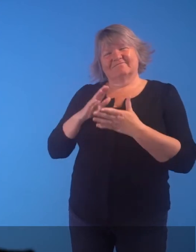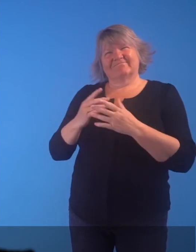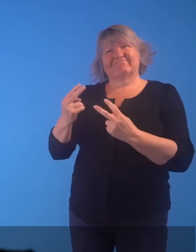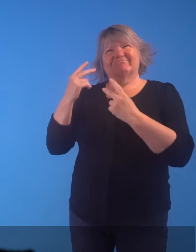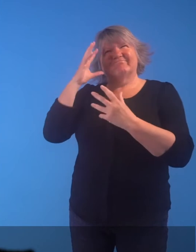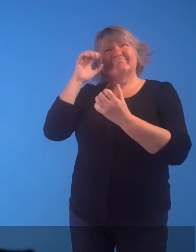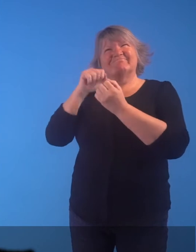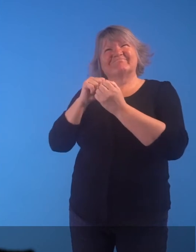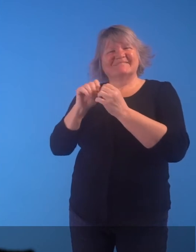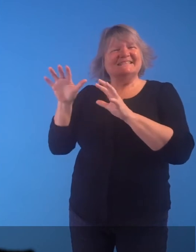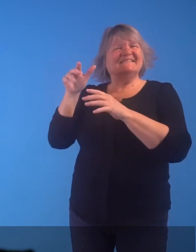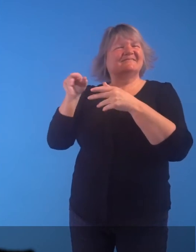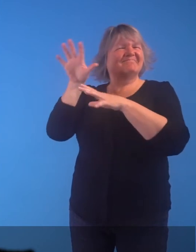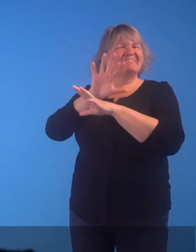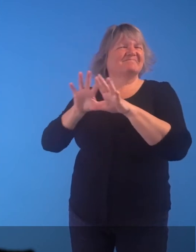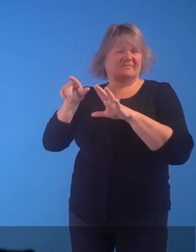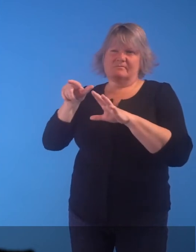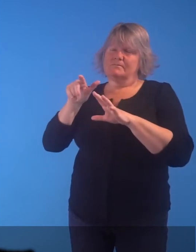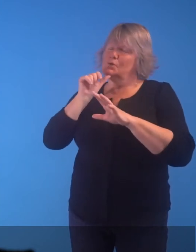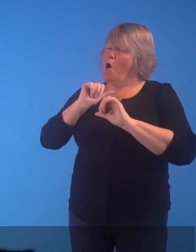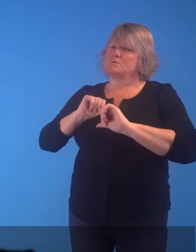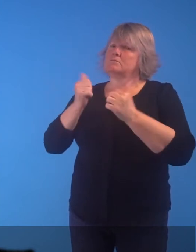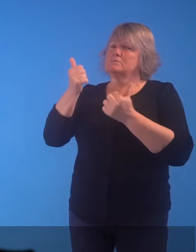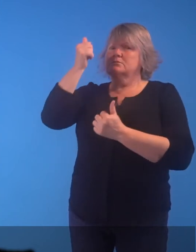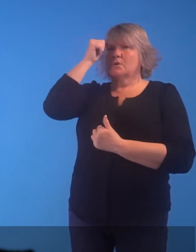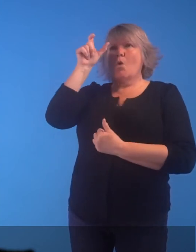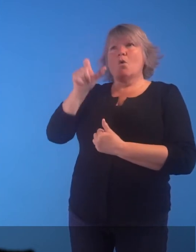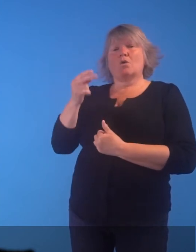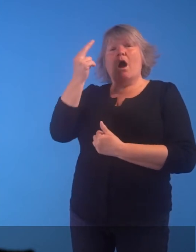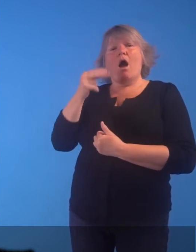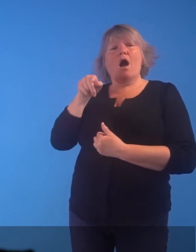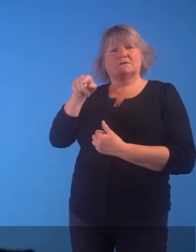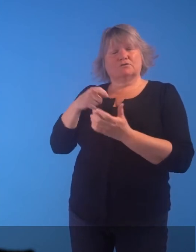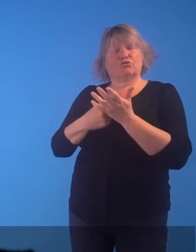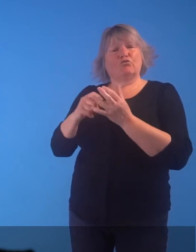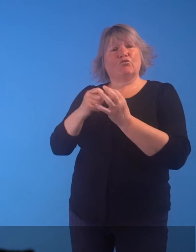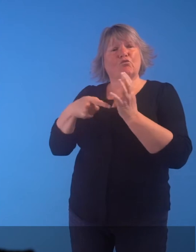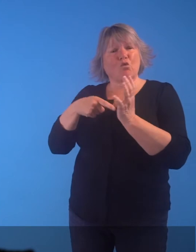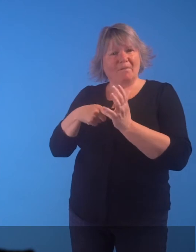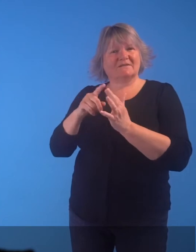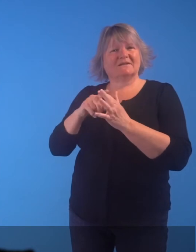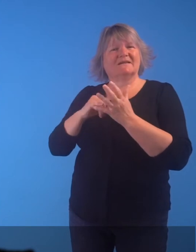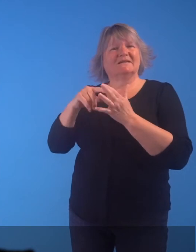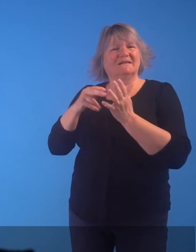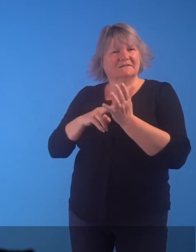This nostalgic scene is by a little-known artist, Robert Easton Stewart.